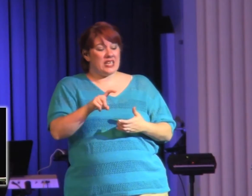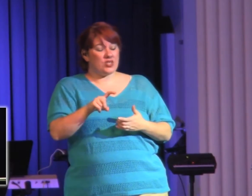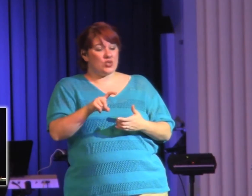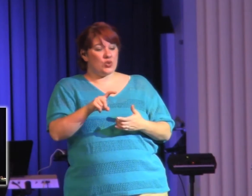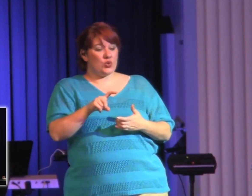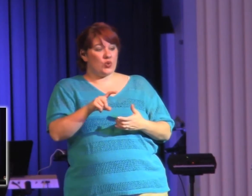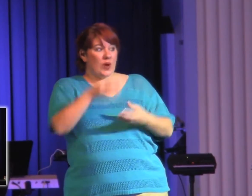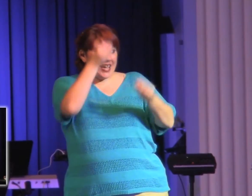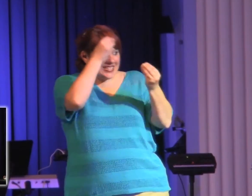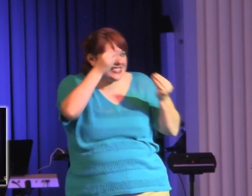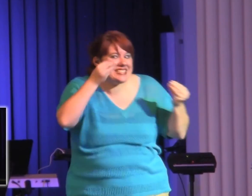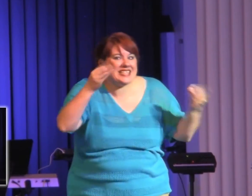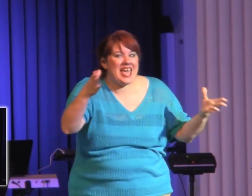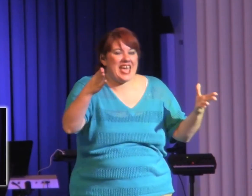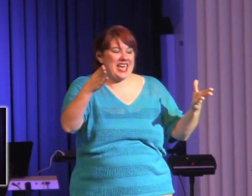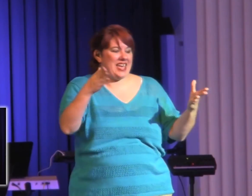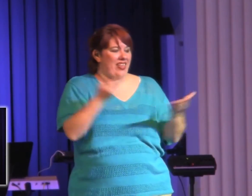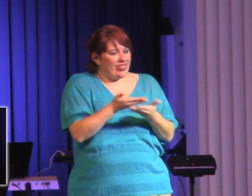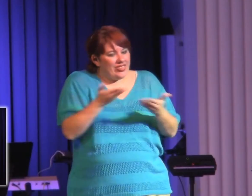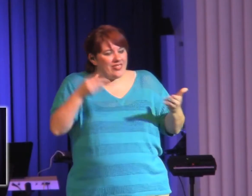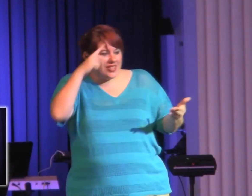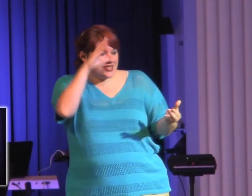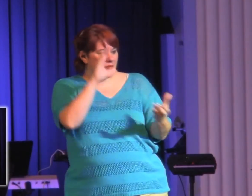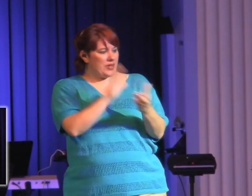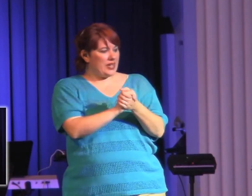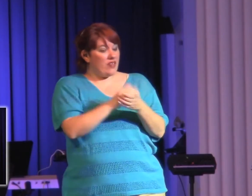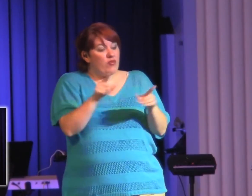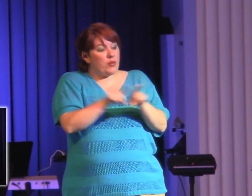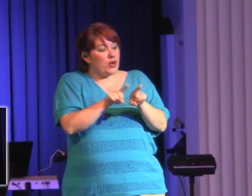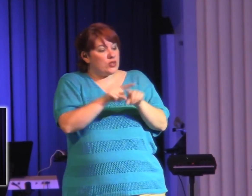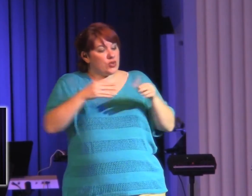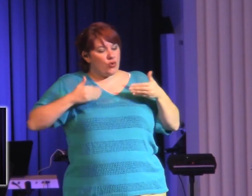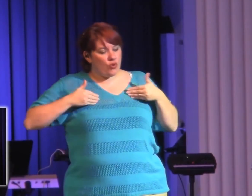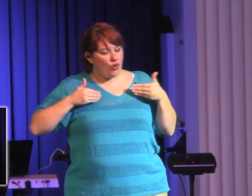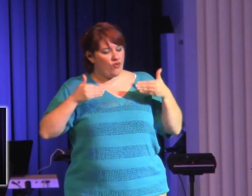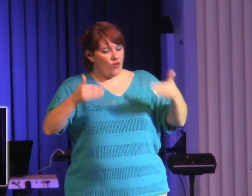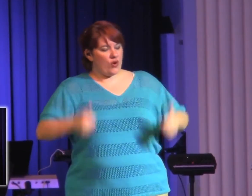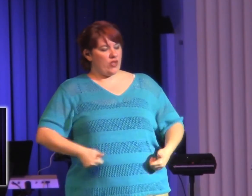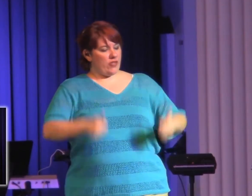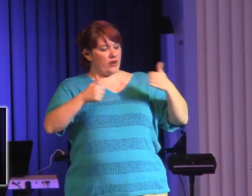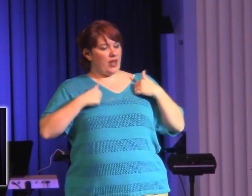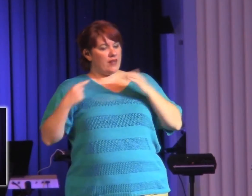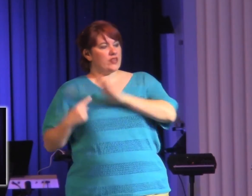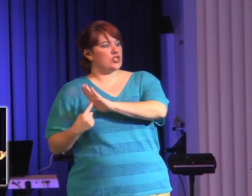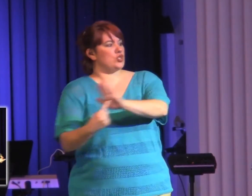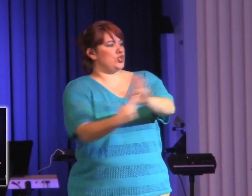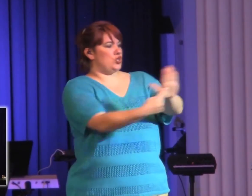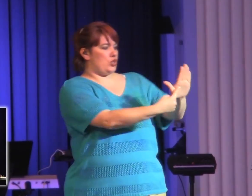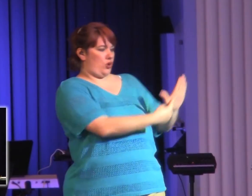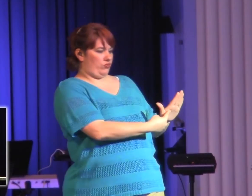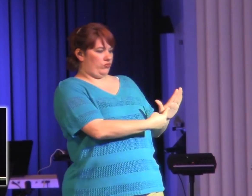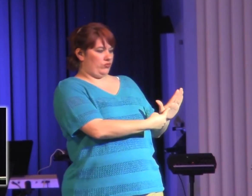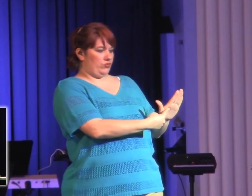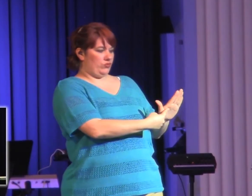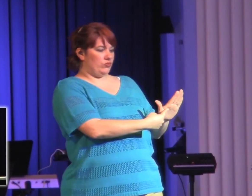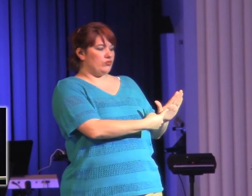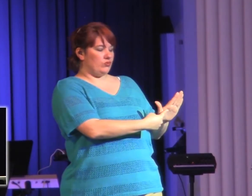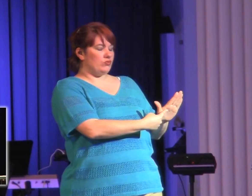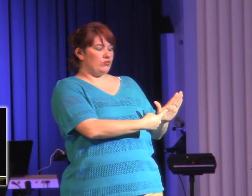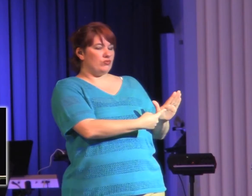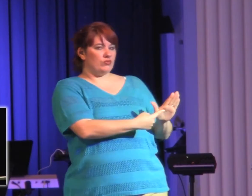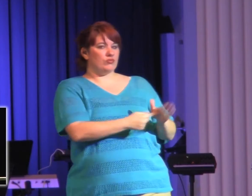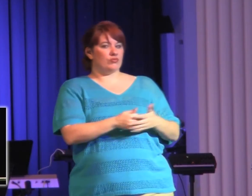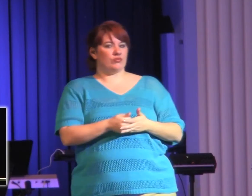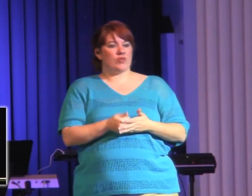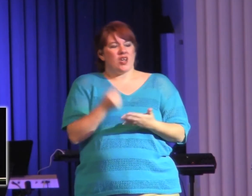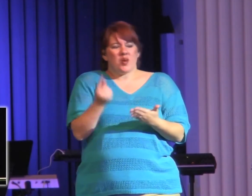start living this thing out, that's what holiness really is all about. The problem is we get a little complacent in areas,